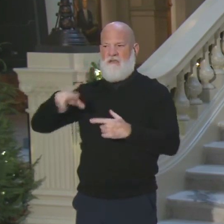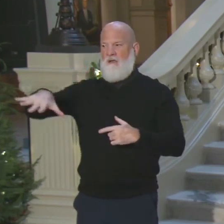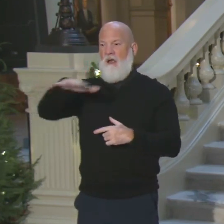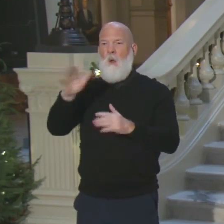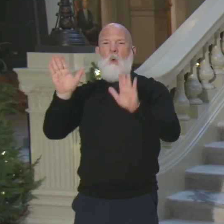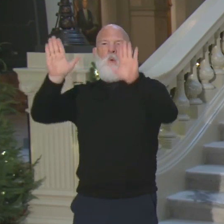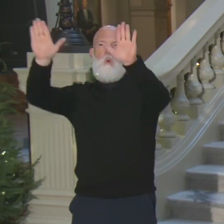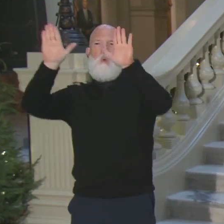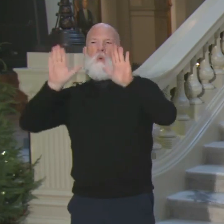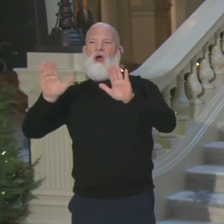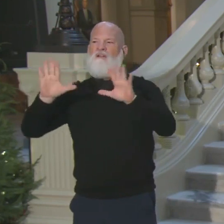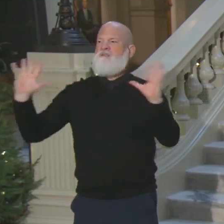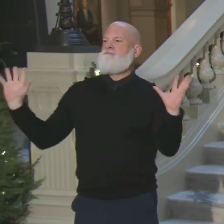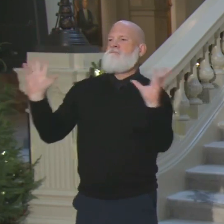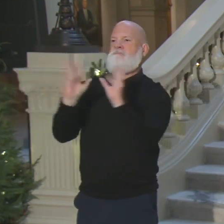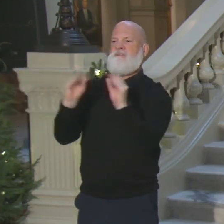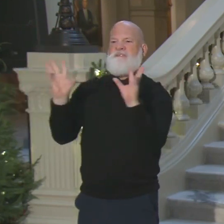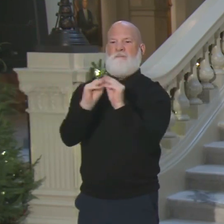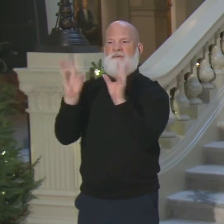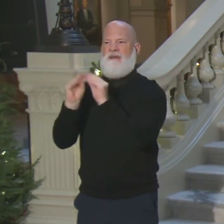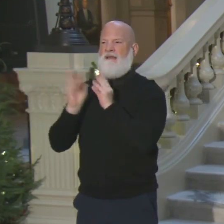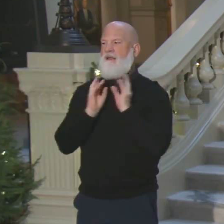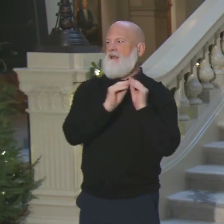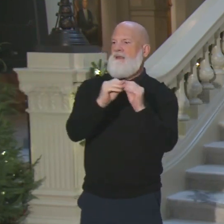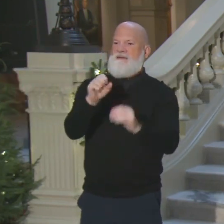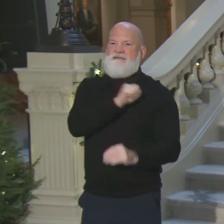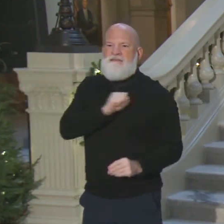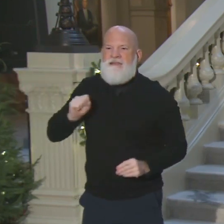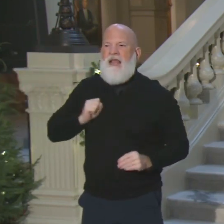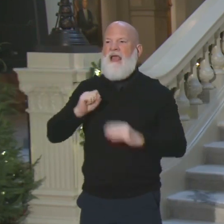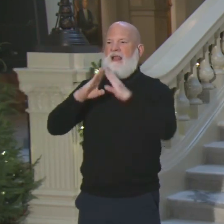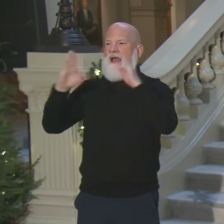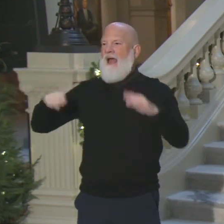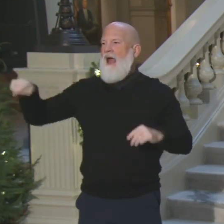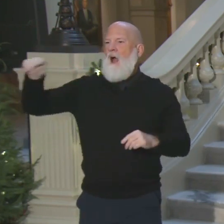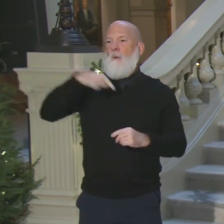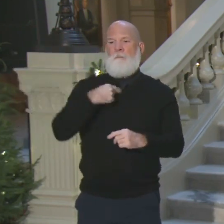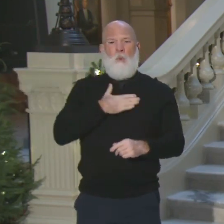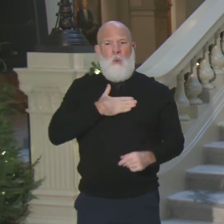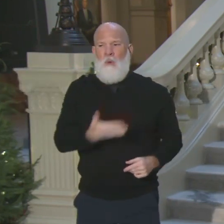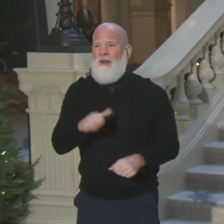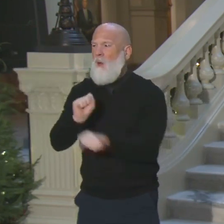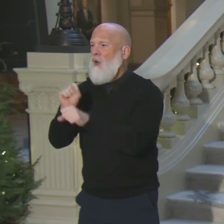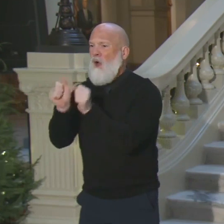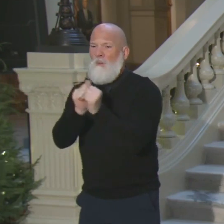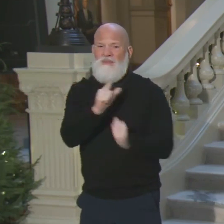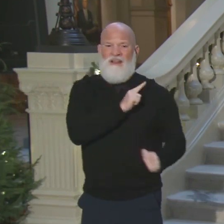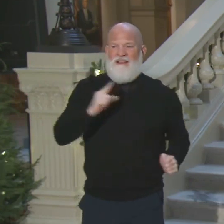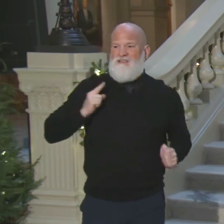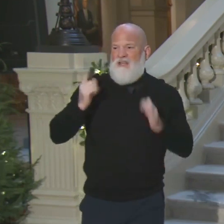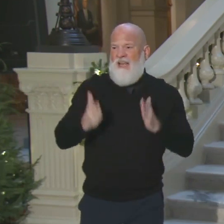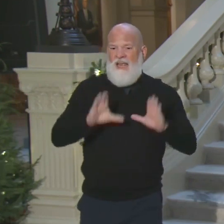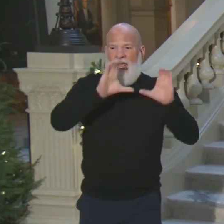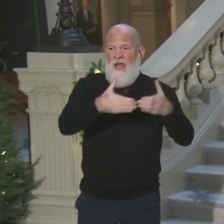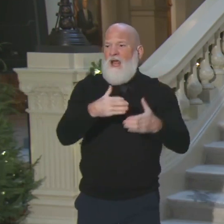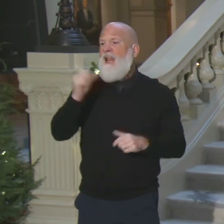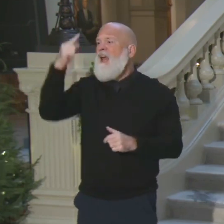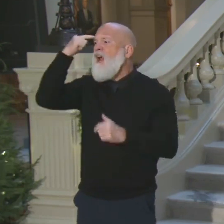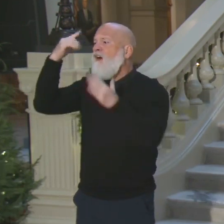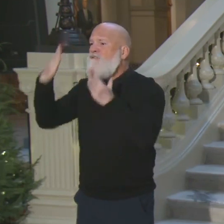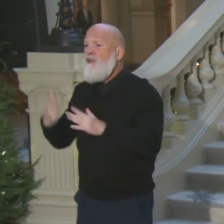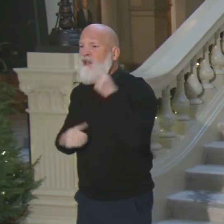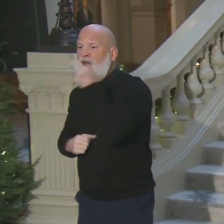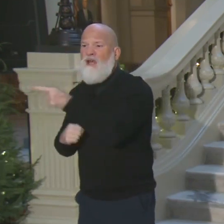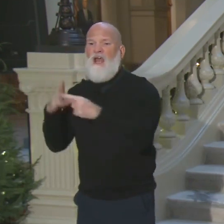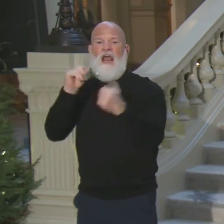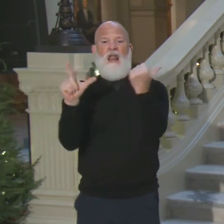of our election processes where I will work with the legislature, the governor, Lieutenant Governor Duncan, and